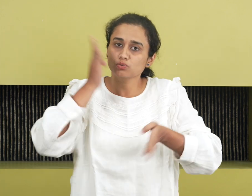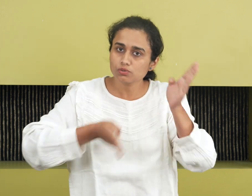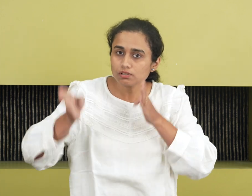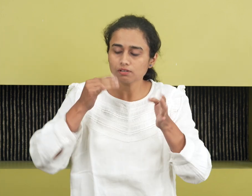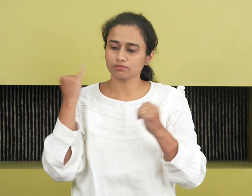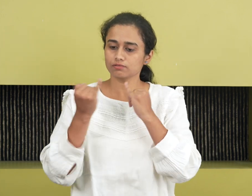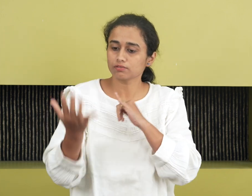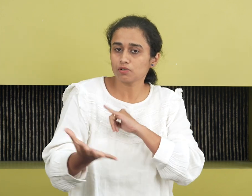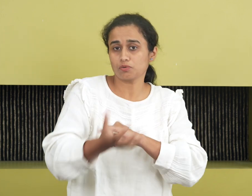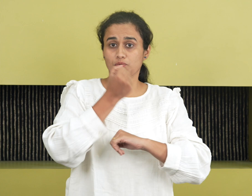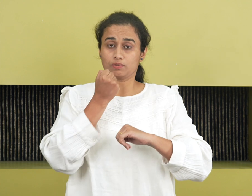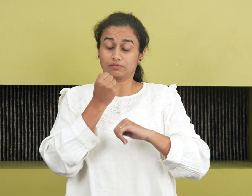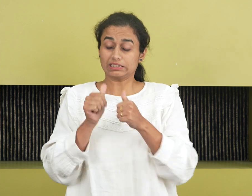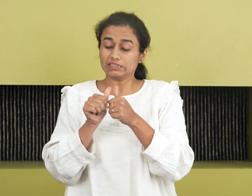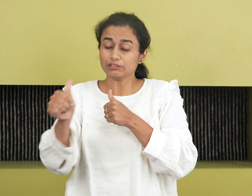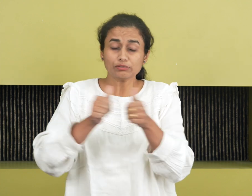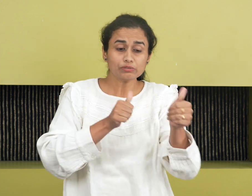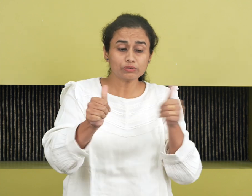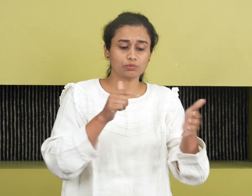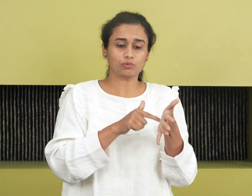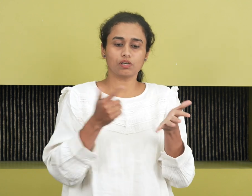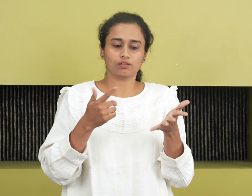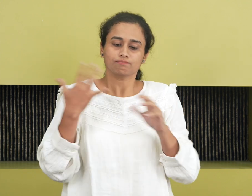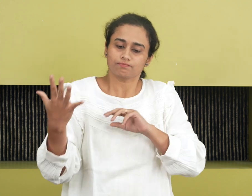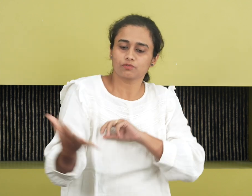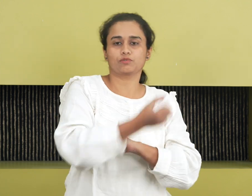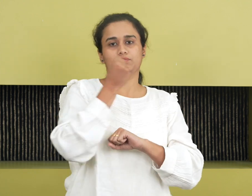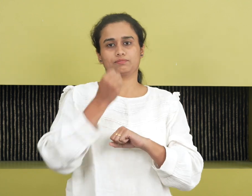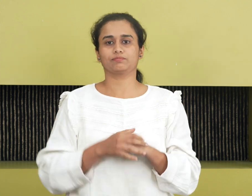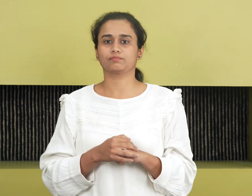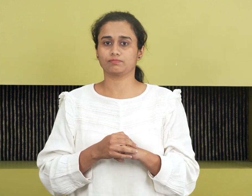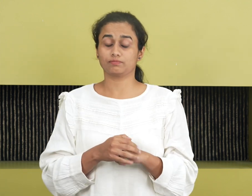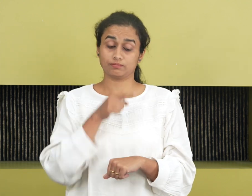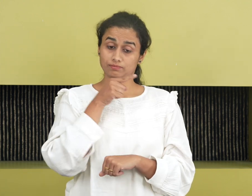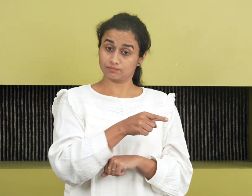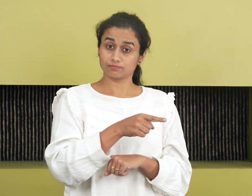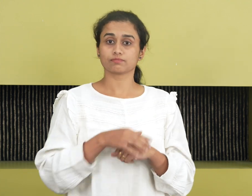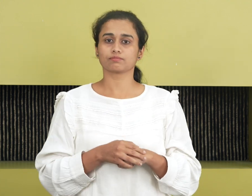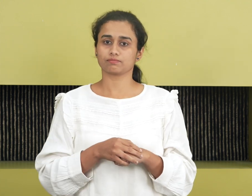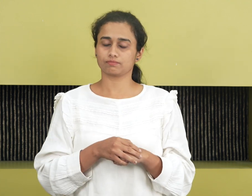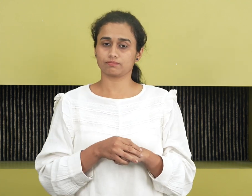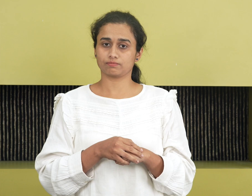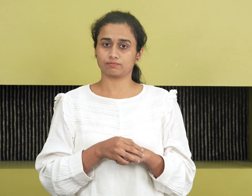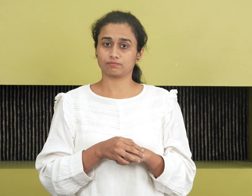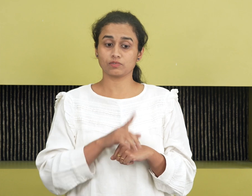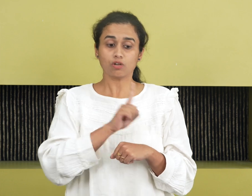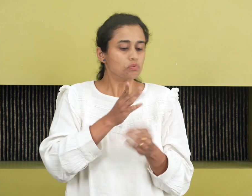far from the place of their origin. These are not one-way translations